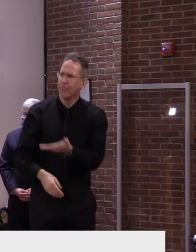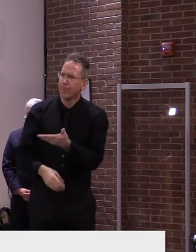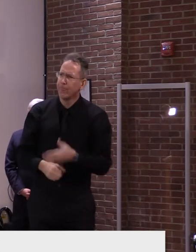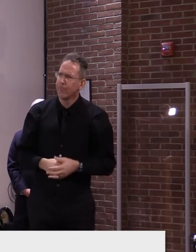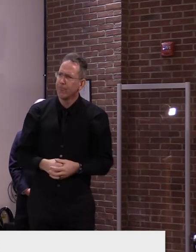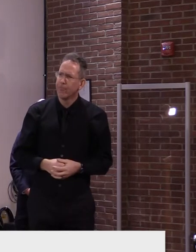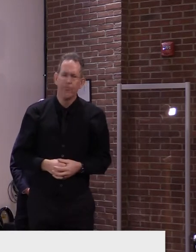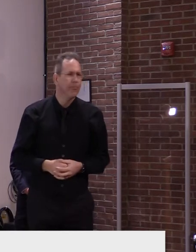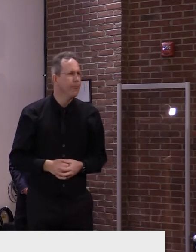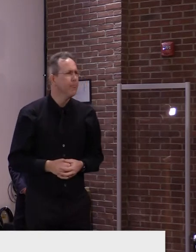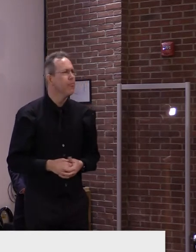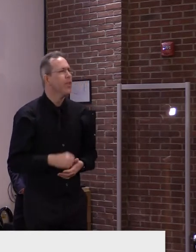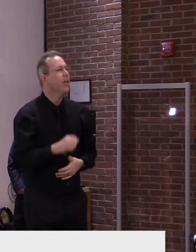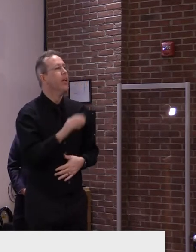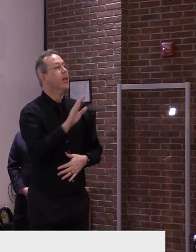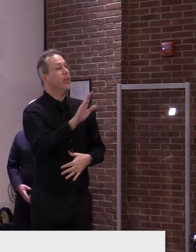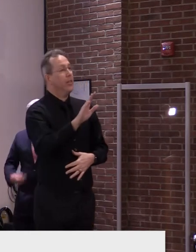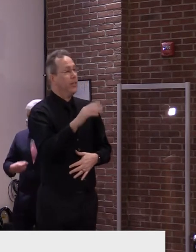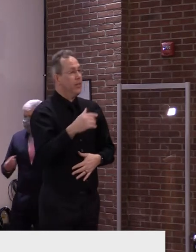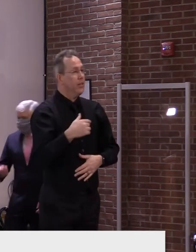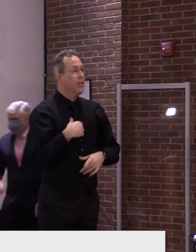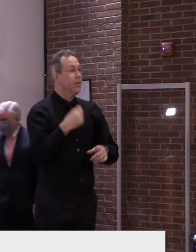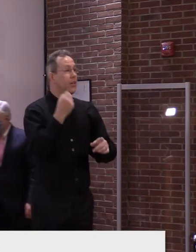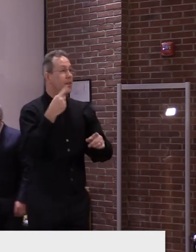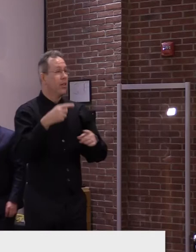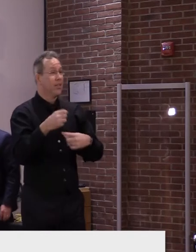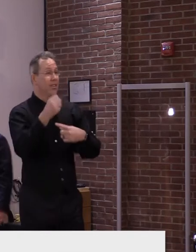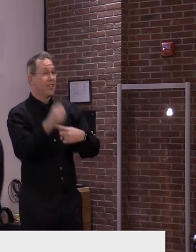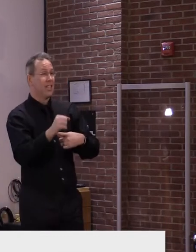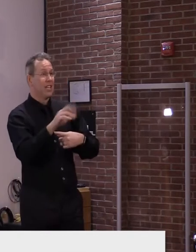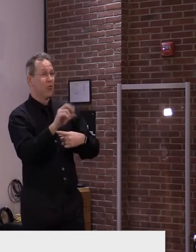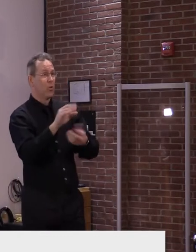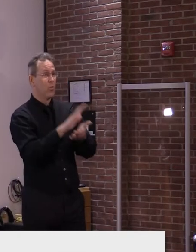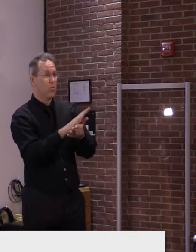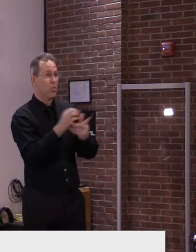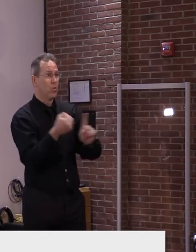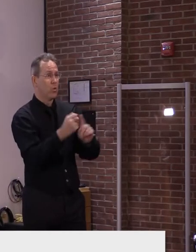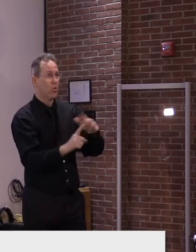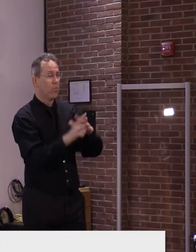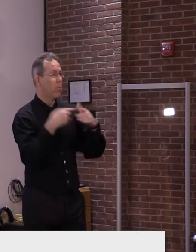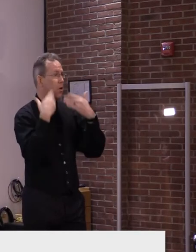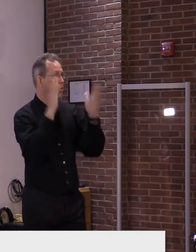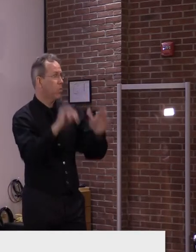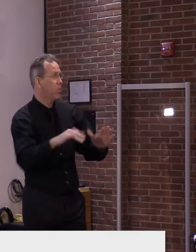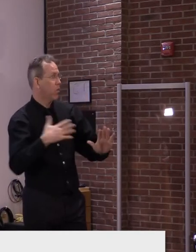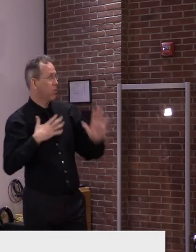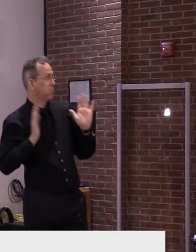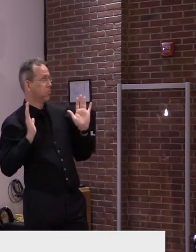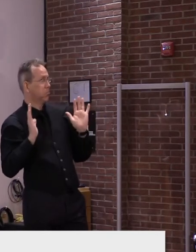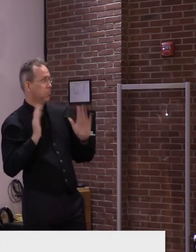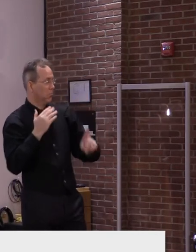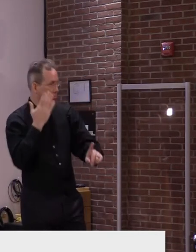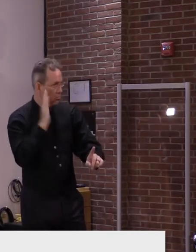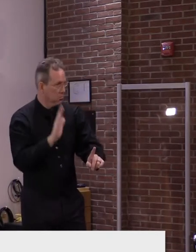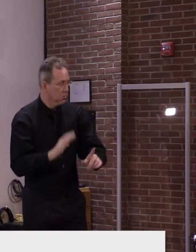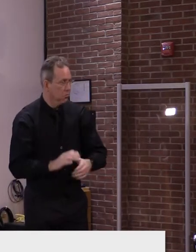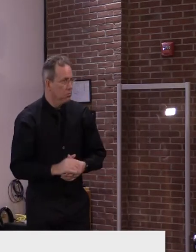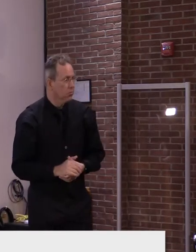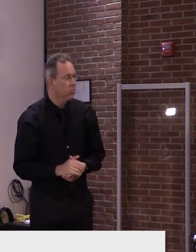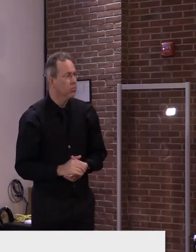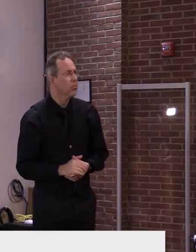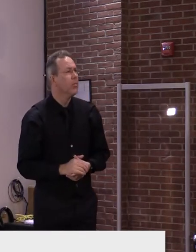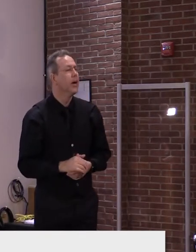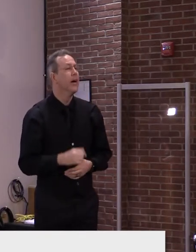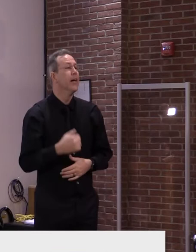French if he has any knowledge on that. And I believe both the Governor and Secretary Smith have pretty, uh,